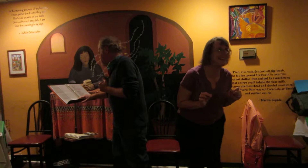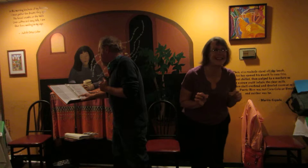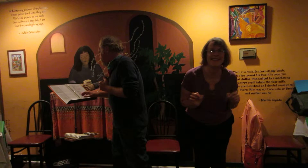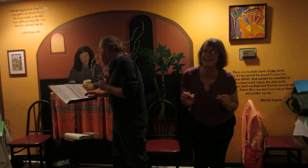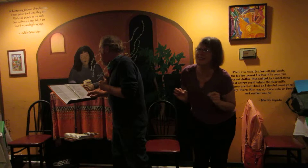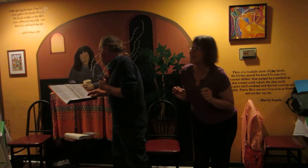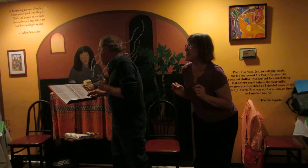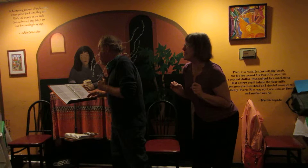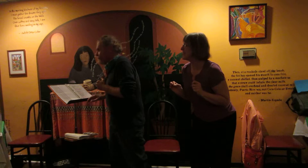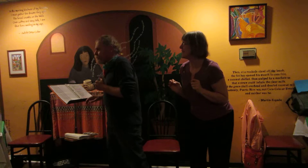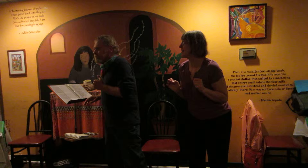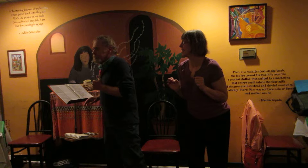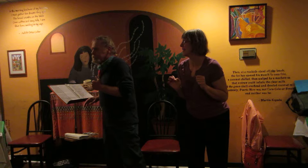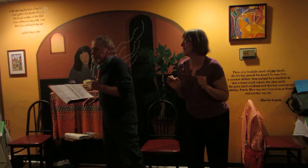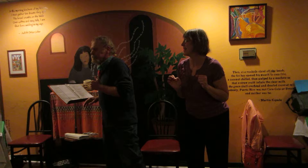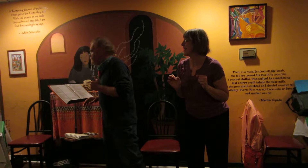Froggy said to Tonio.